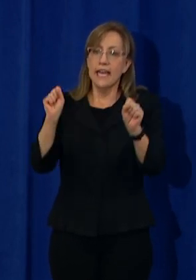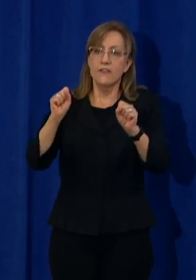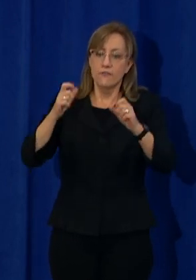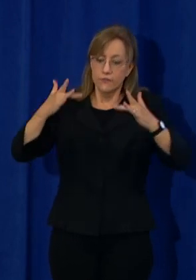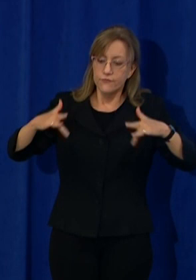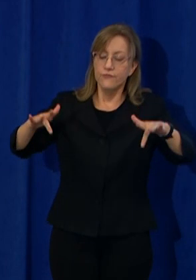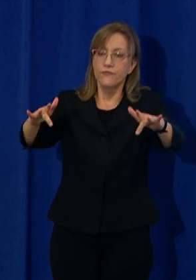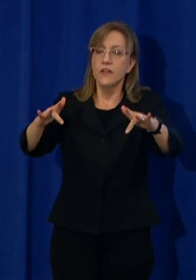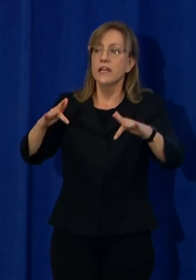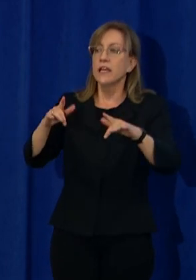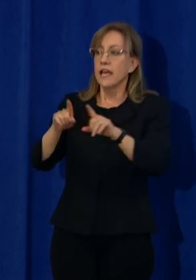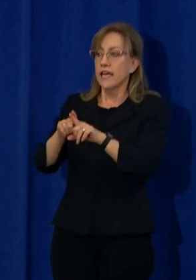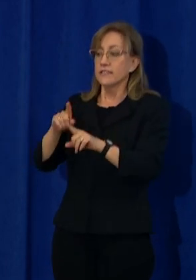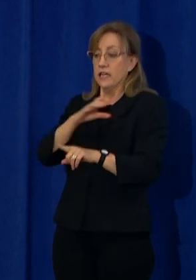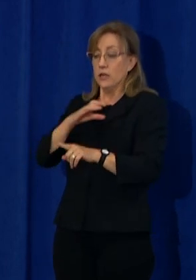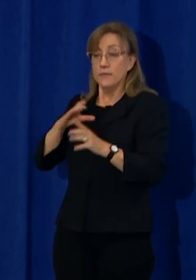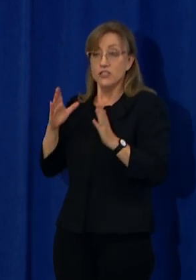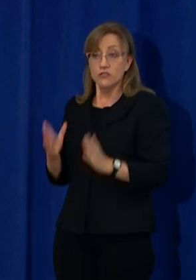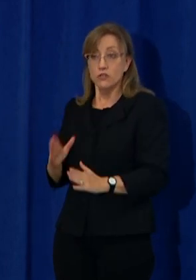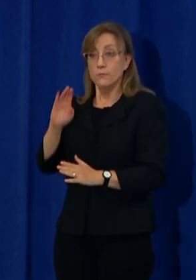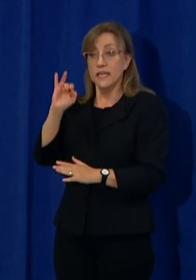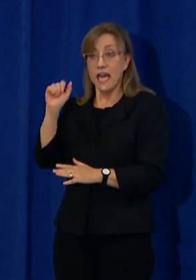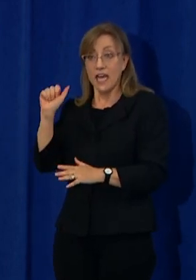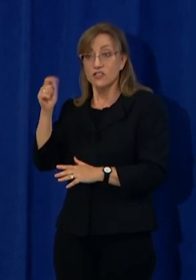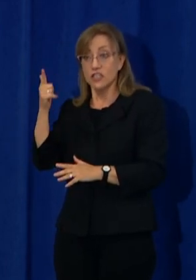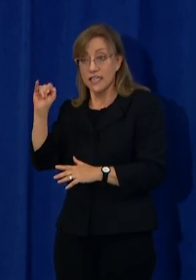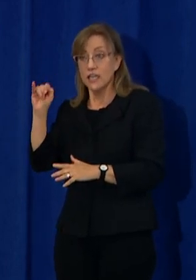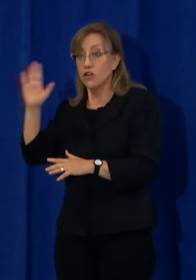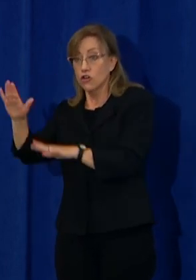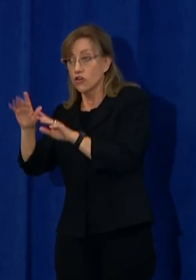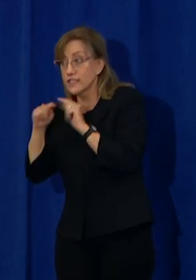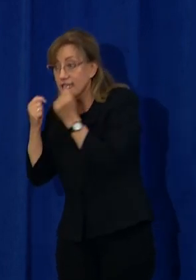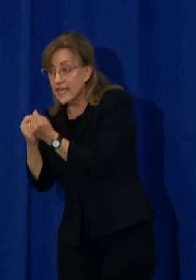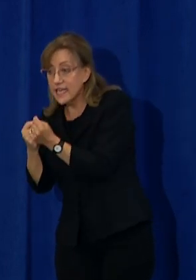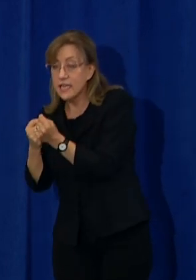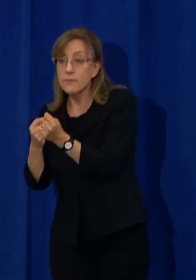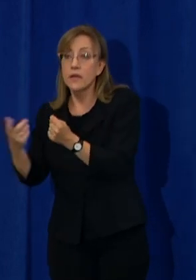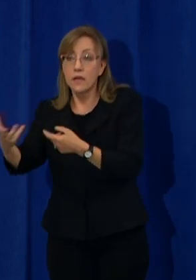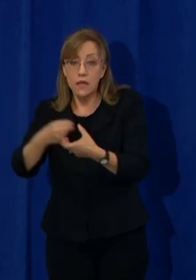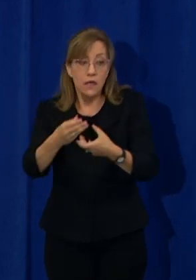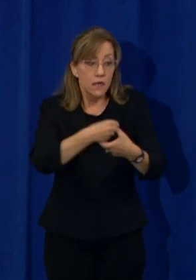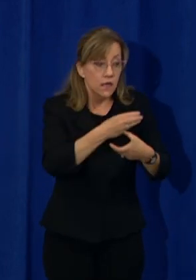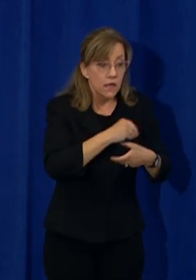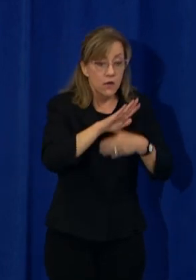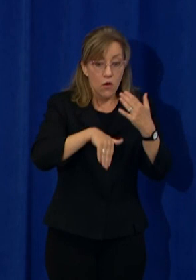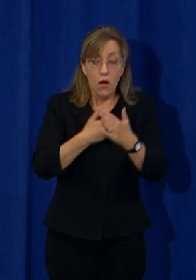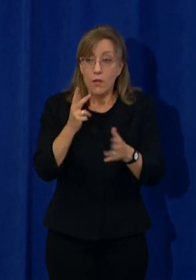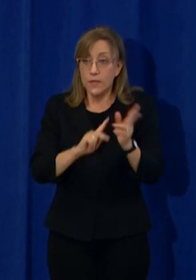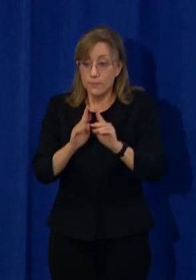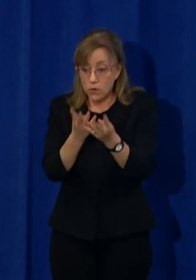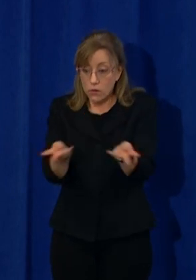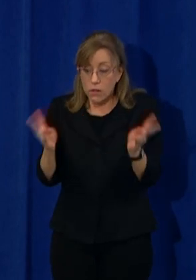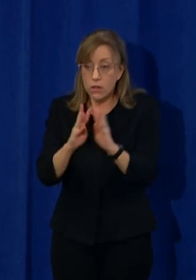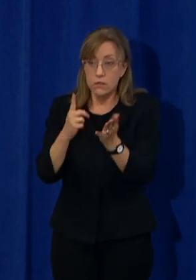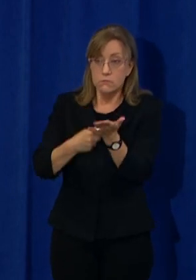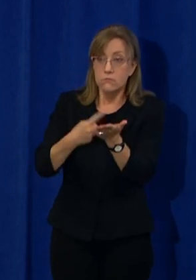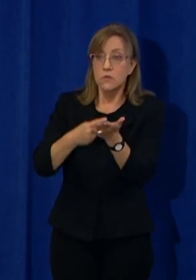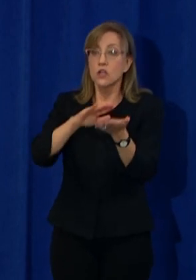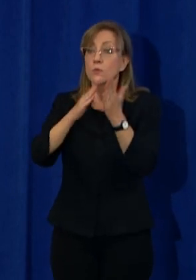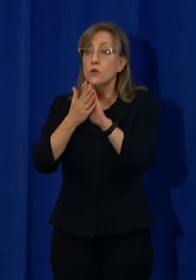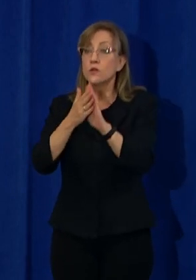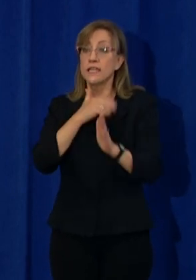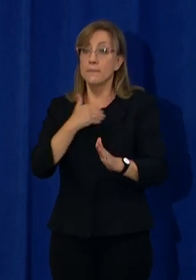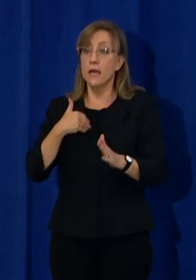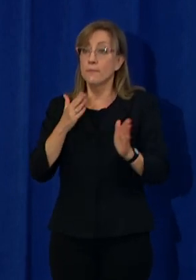Biaggi and her team continue engaging with key stakeholders, elected officials, and most importantly, community members throughout